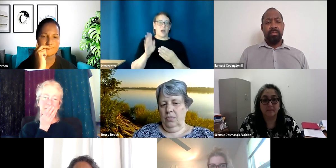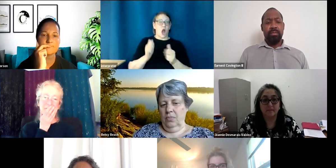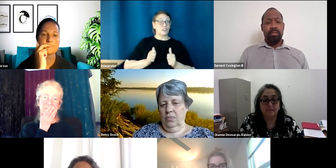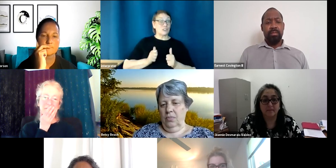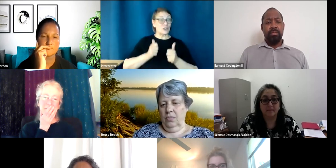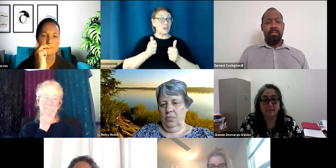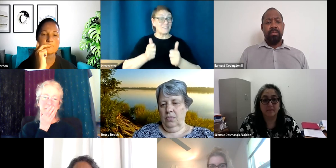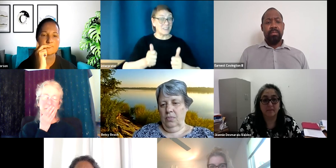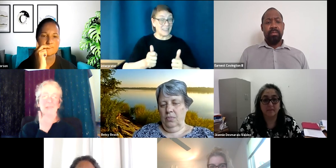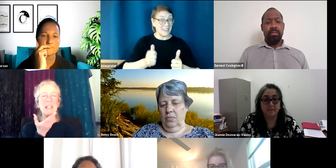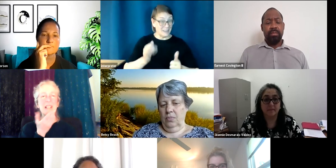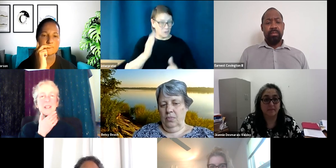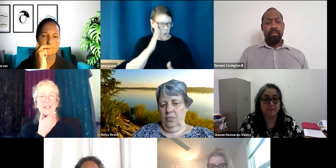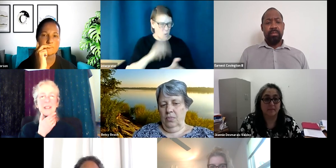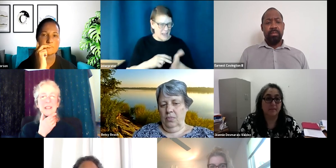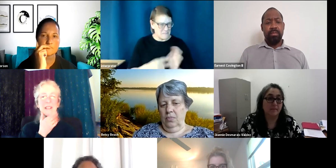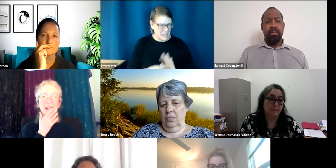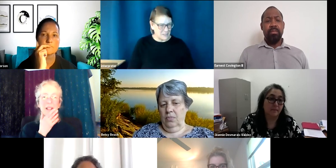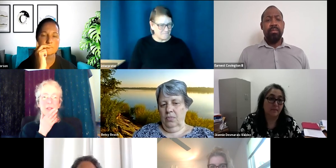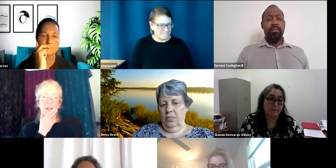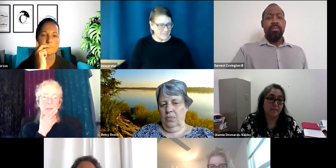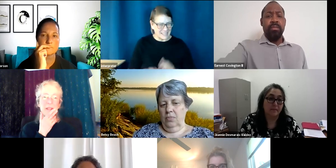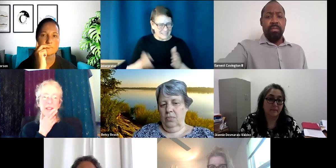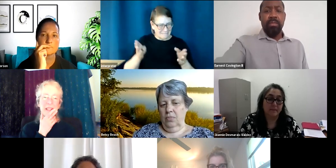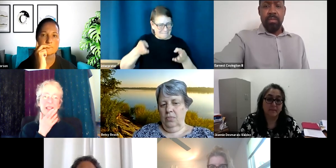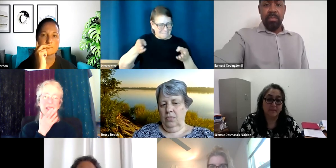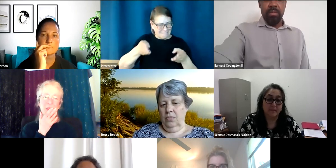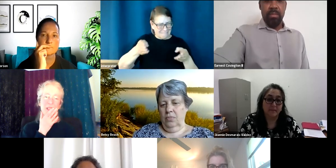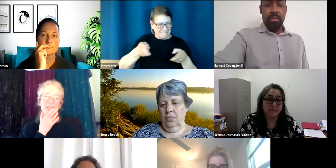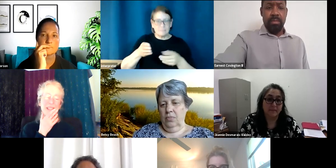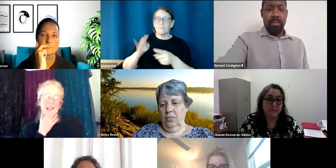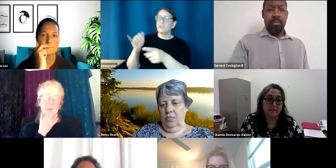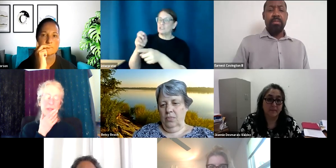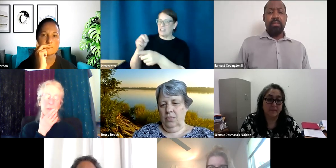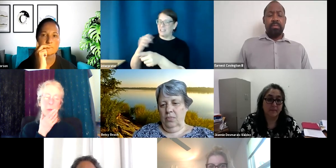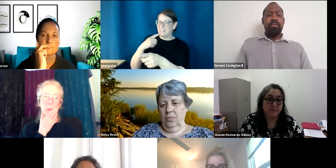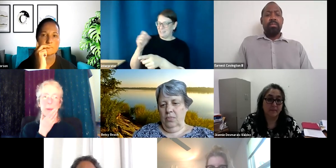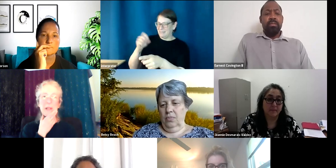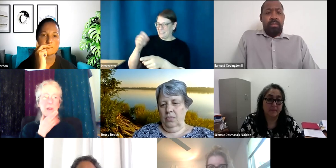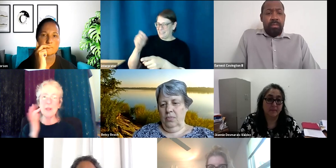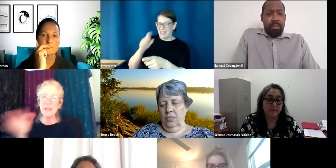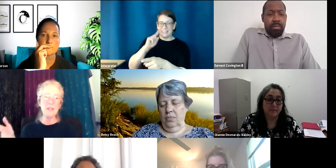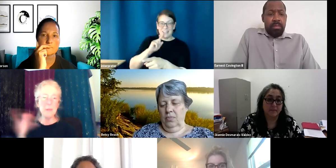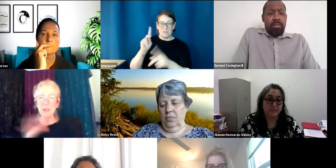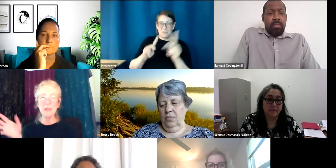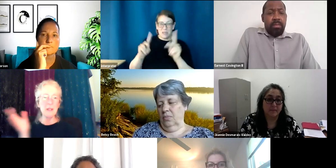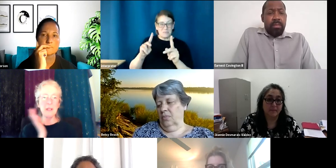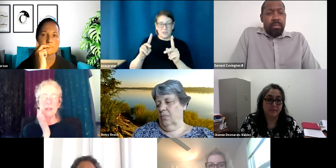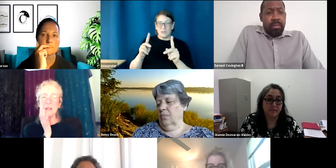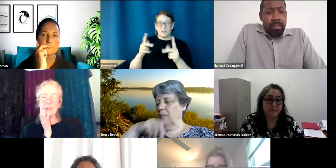We'll say, um, if that. Yeah. You're right, Bethany. As far as, yeah, deaf people, maybe not wanting to type in a, any, uh,